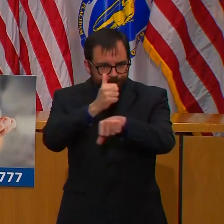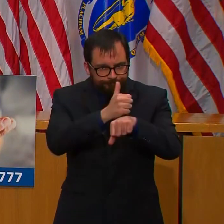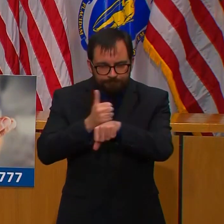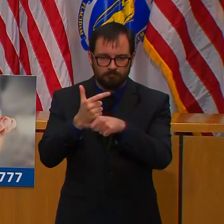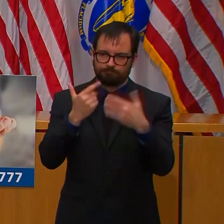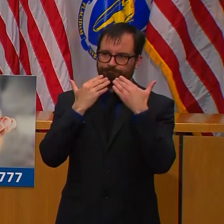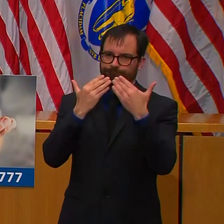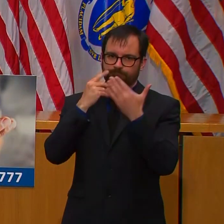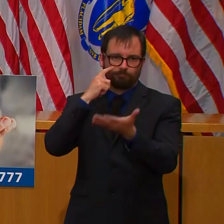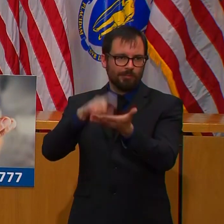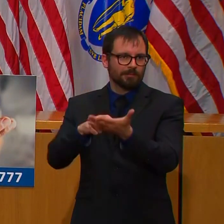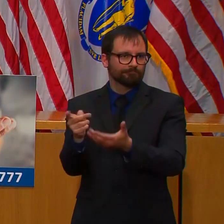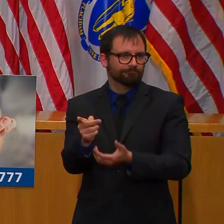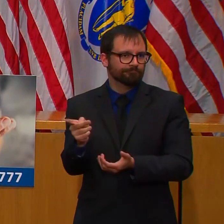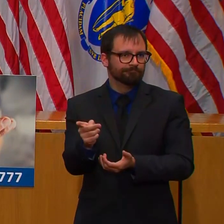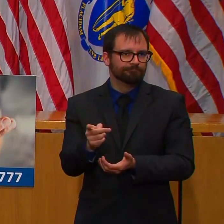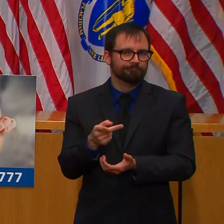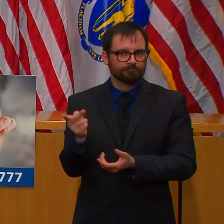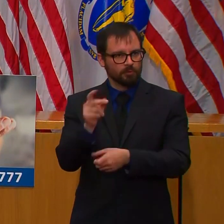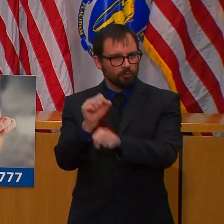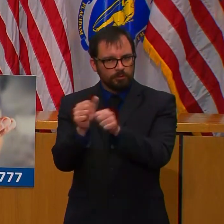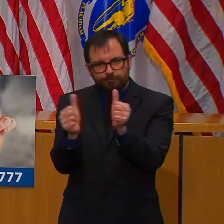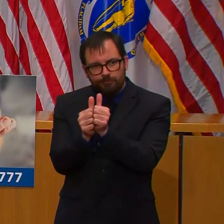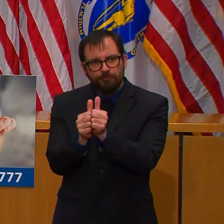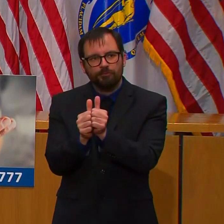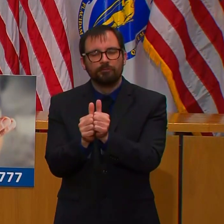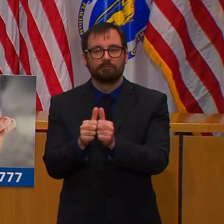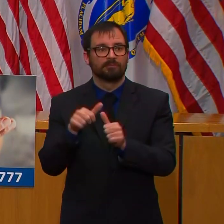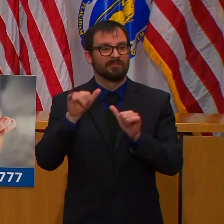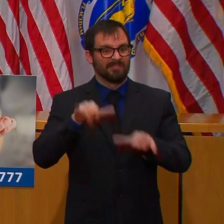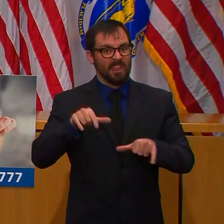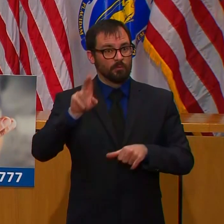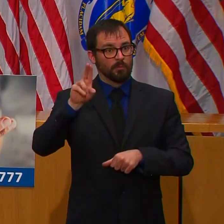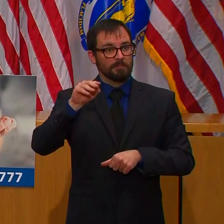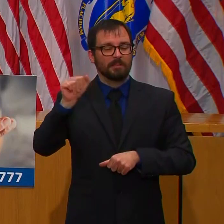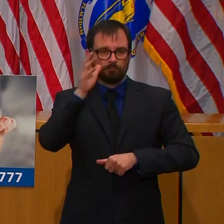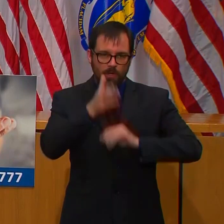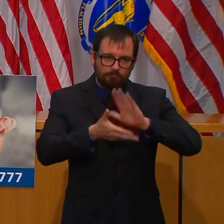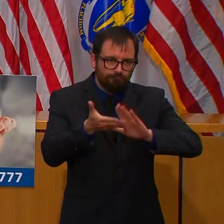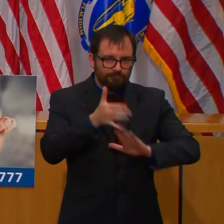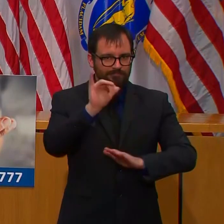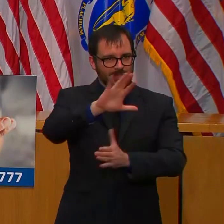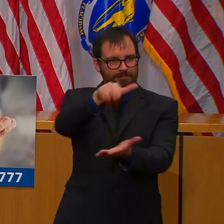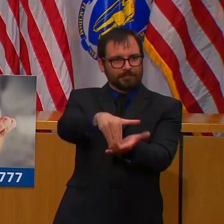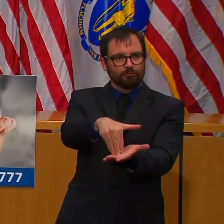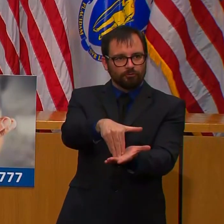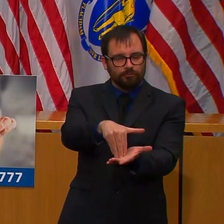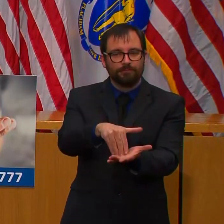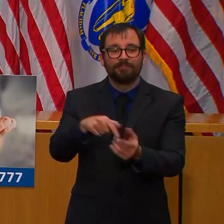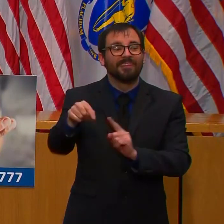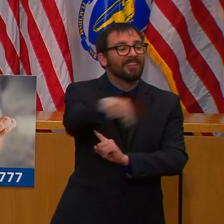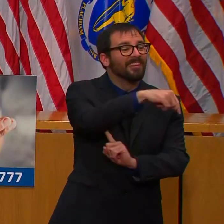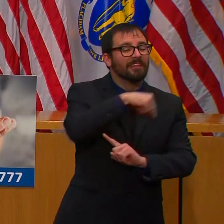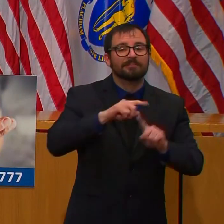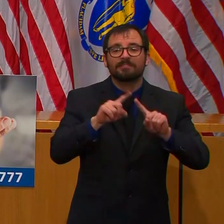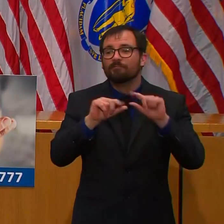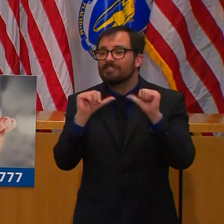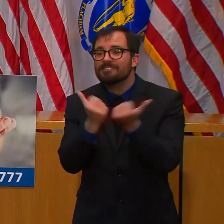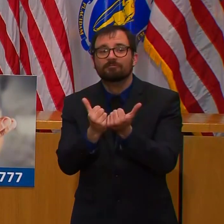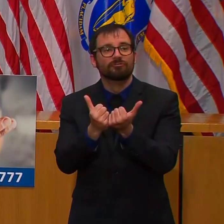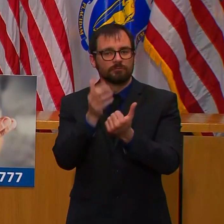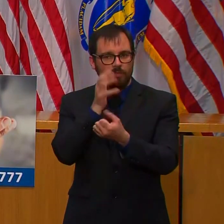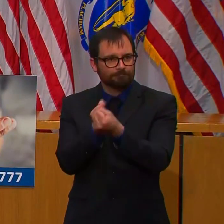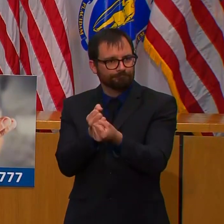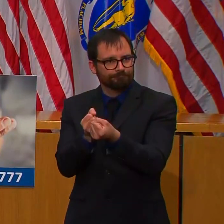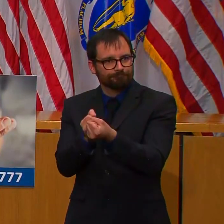with support from state and local partners. This facility is another important building block in our efforts to expand